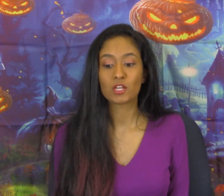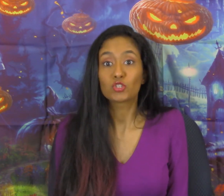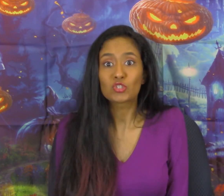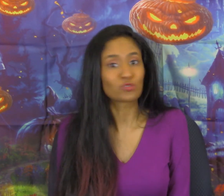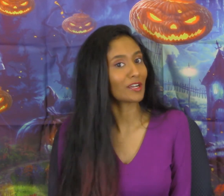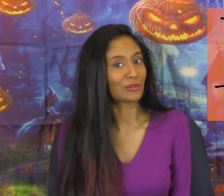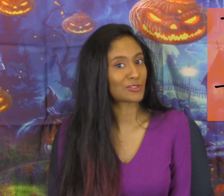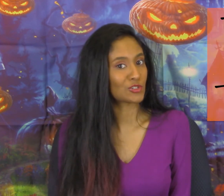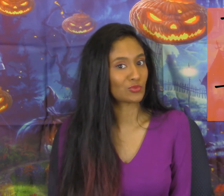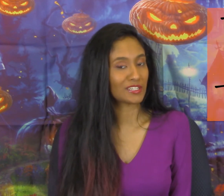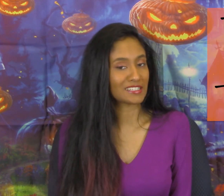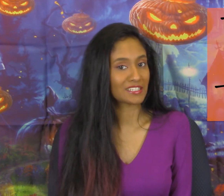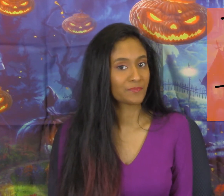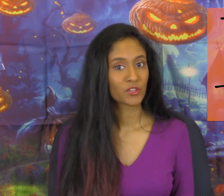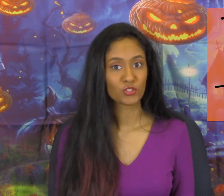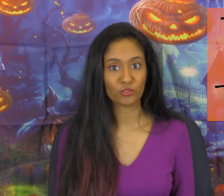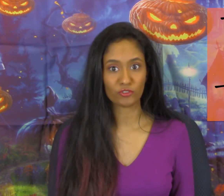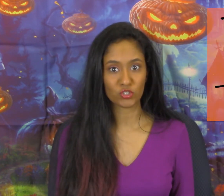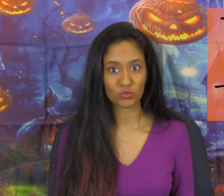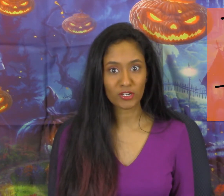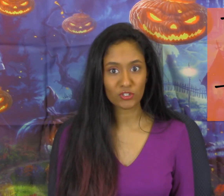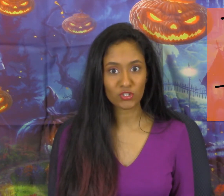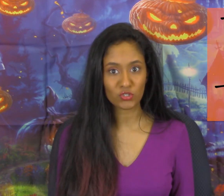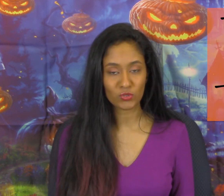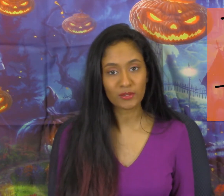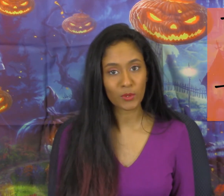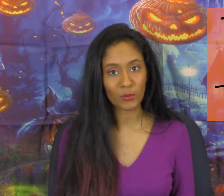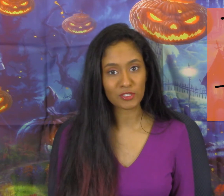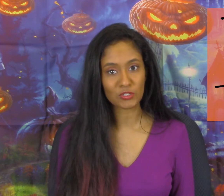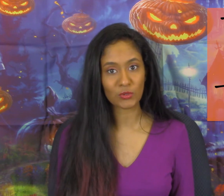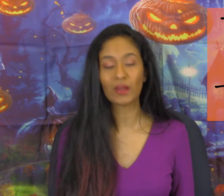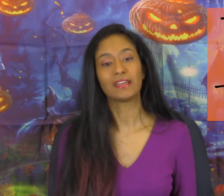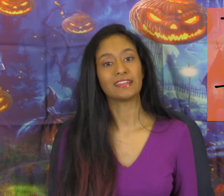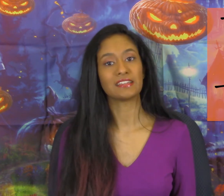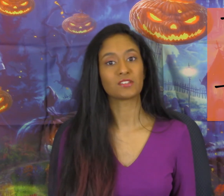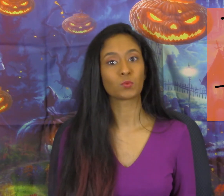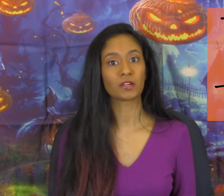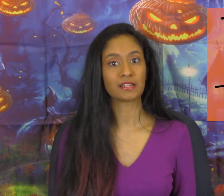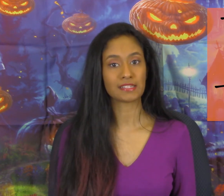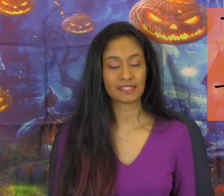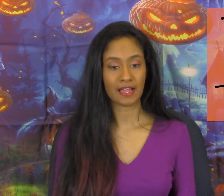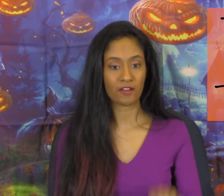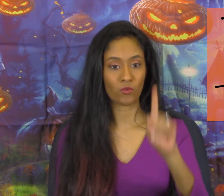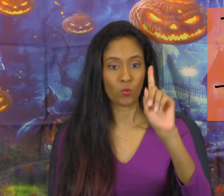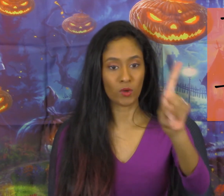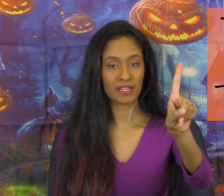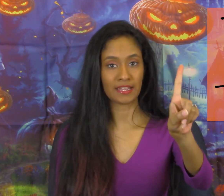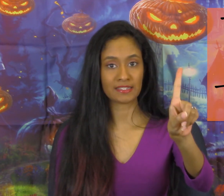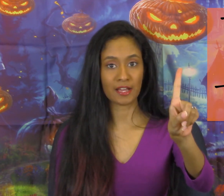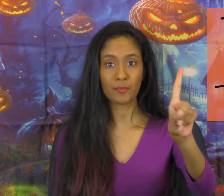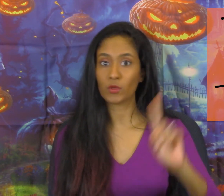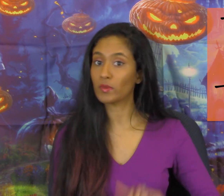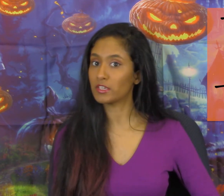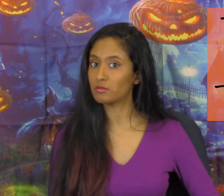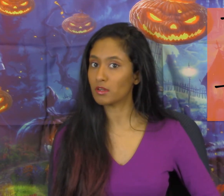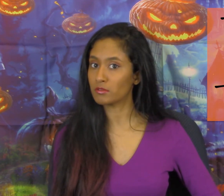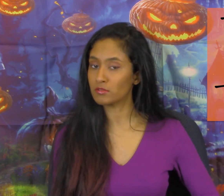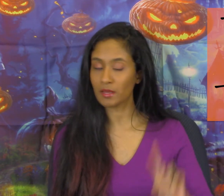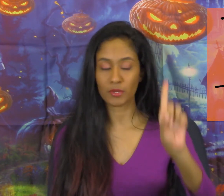trick or treat So for trick or treat what we do is we're going to have one hand up the one that you don't use that much